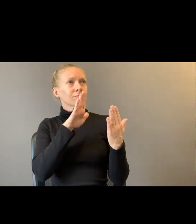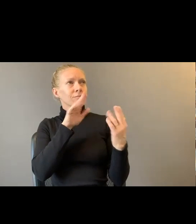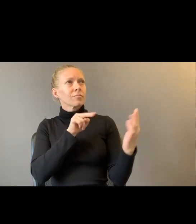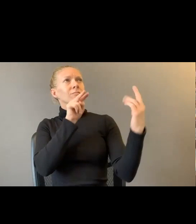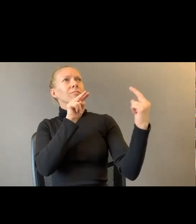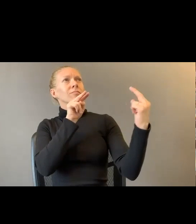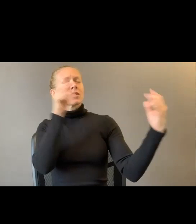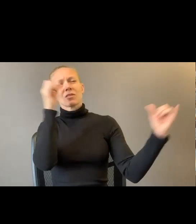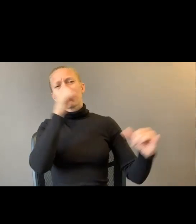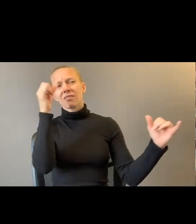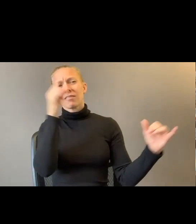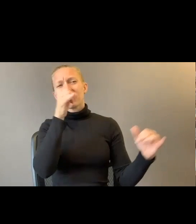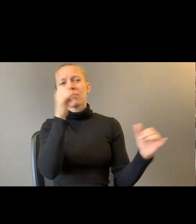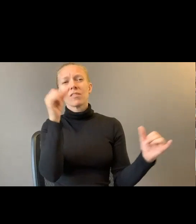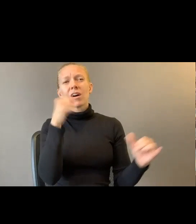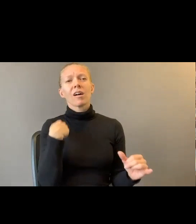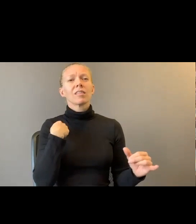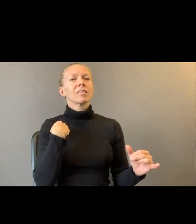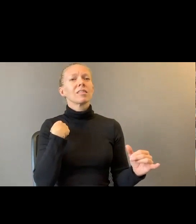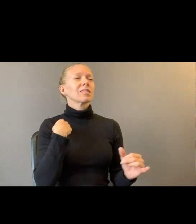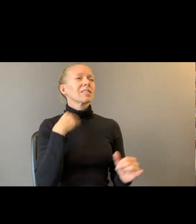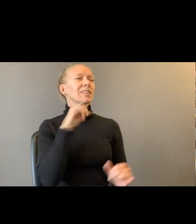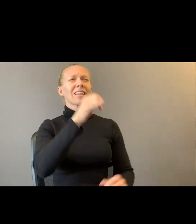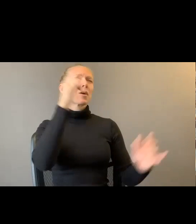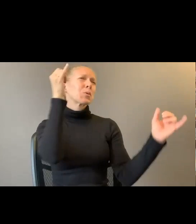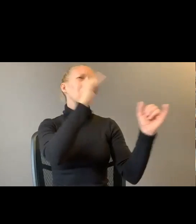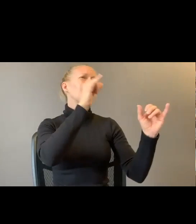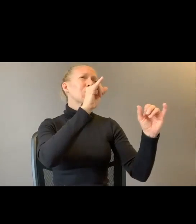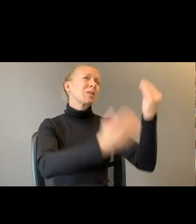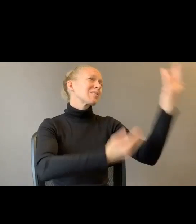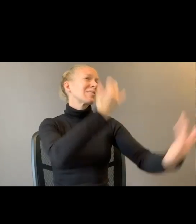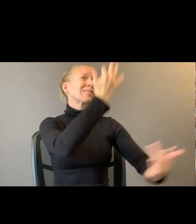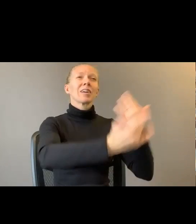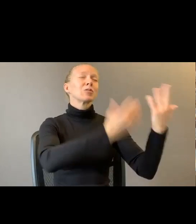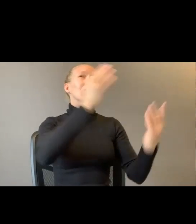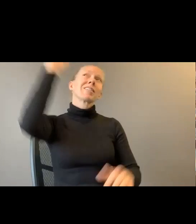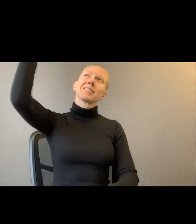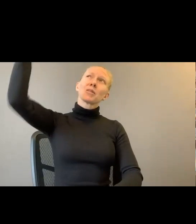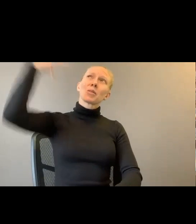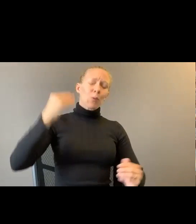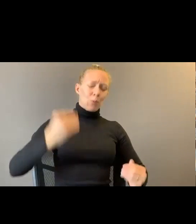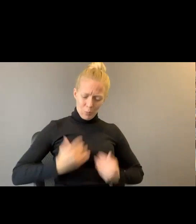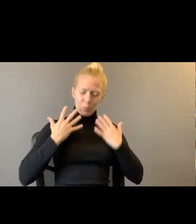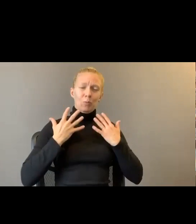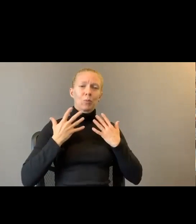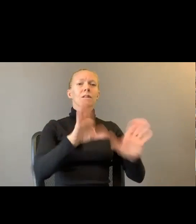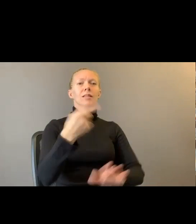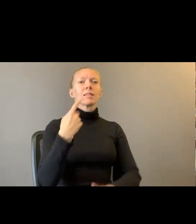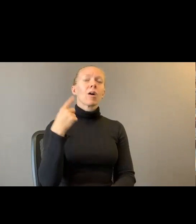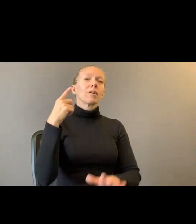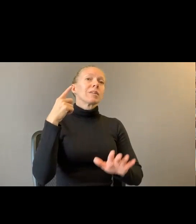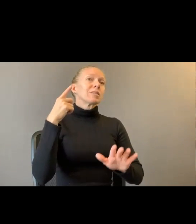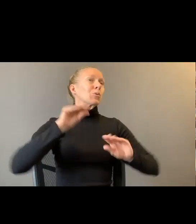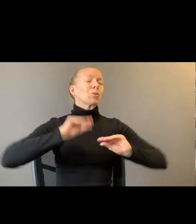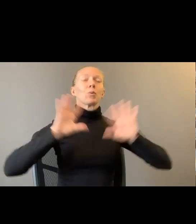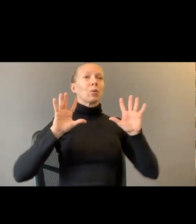pyrotechnic glory that threatens to catch me on fire. Let her spray me down before December embezzles me into the same